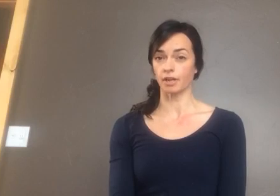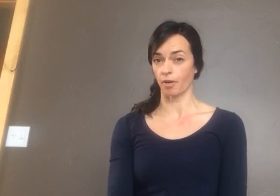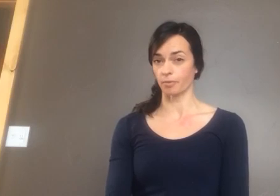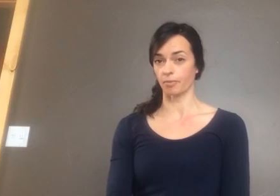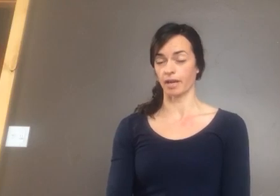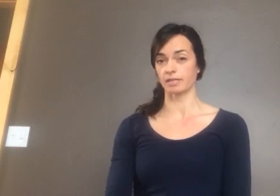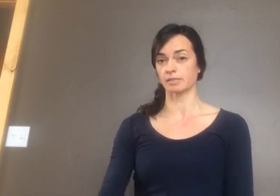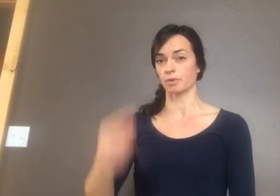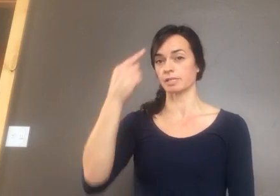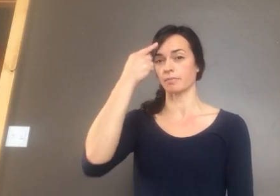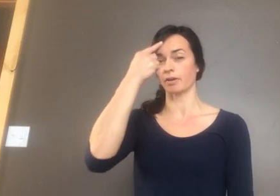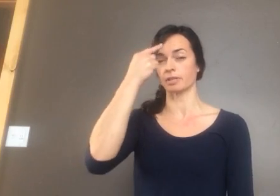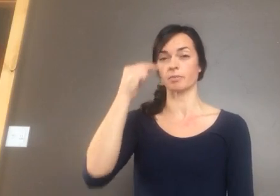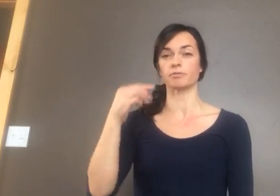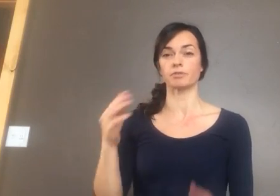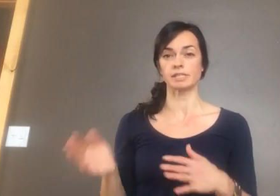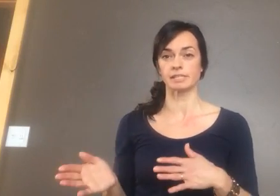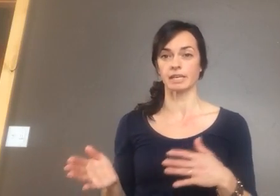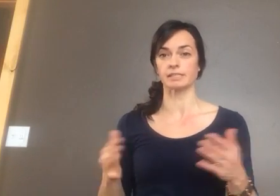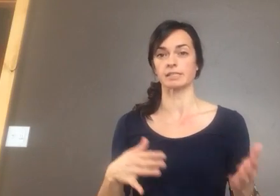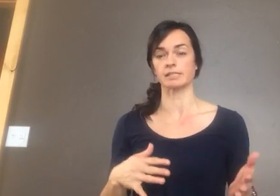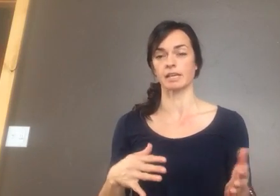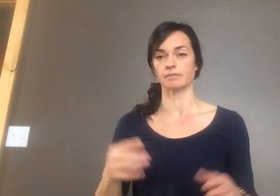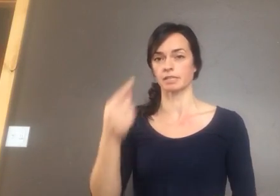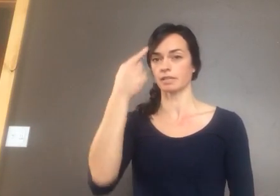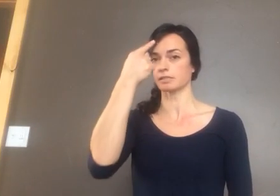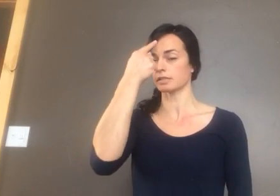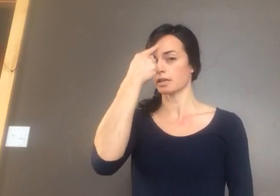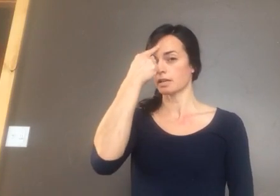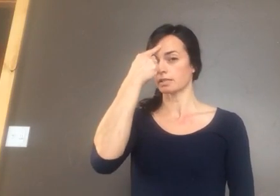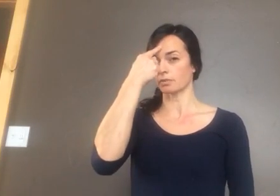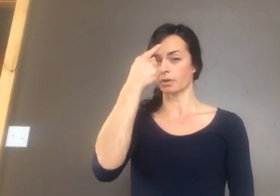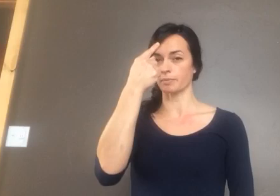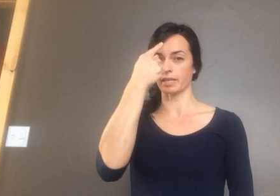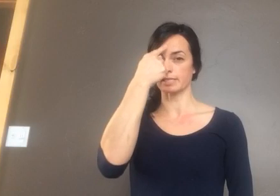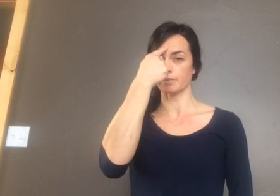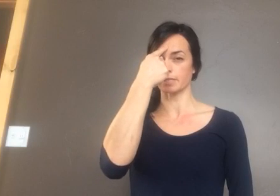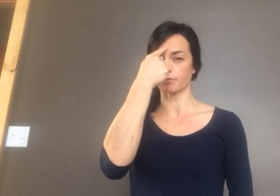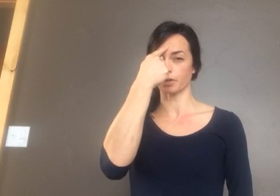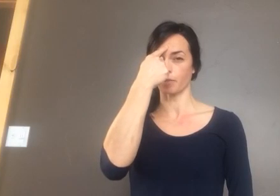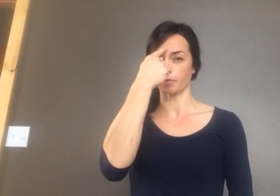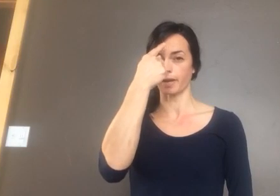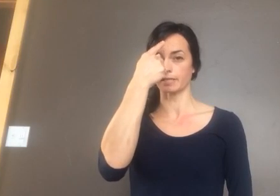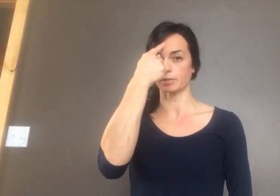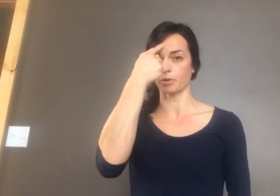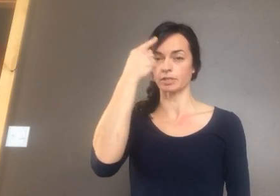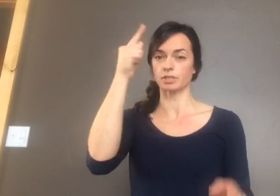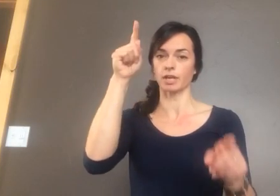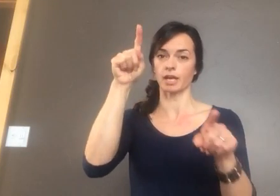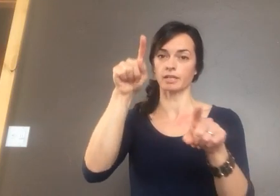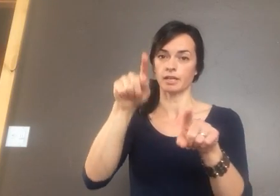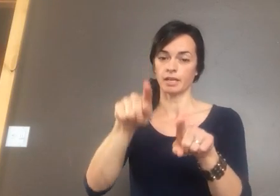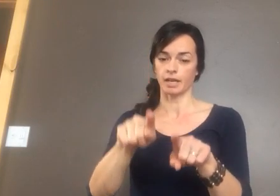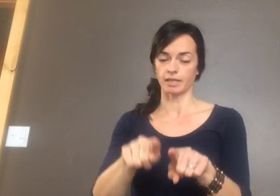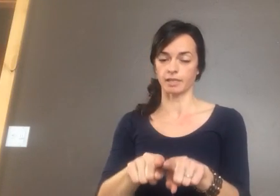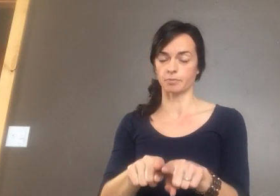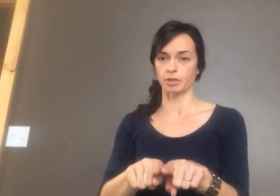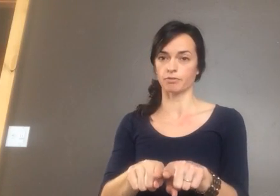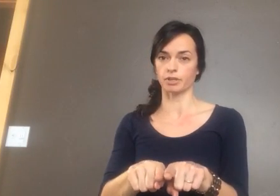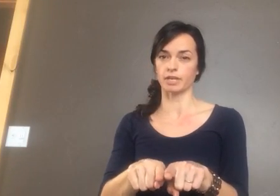Compromise was about the number of free states and slave states. So we're going to make the same sign for compromise. You point to your head and then bring your finger